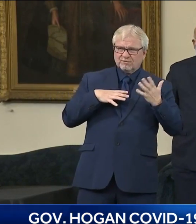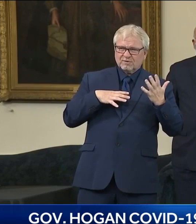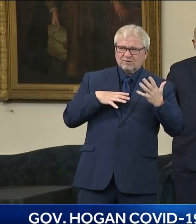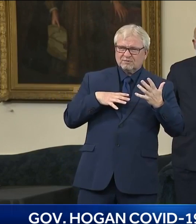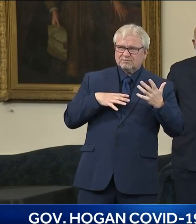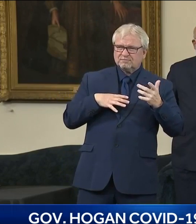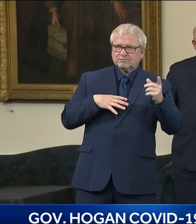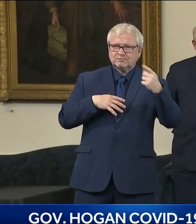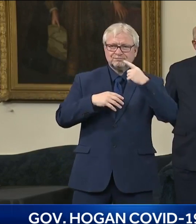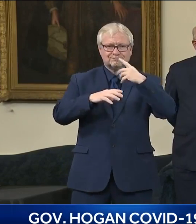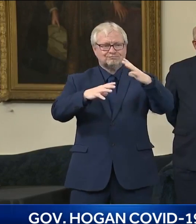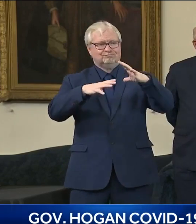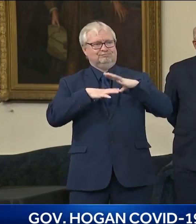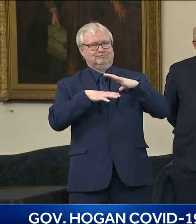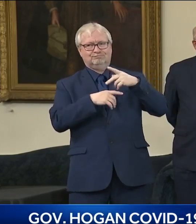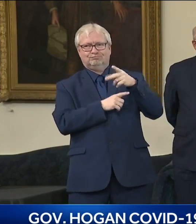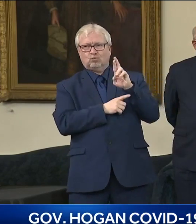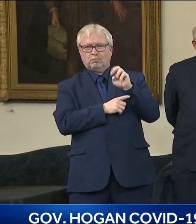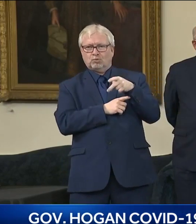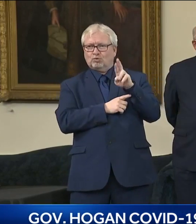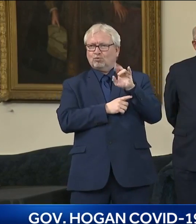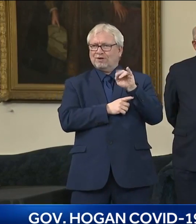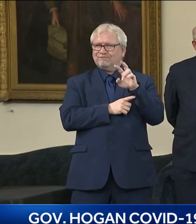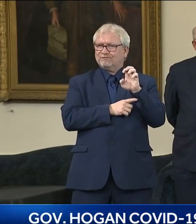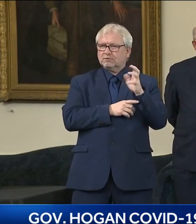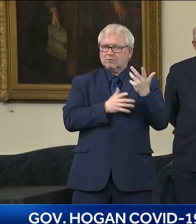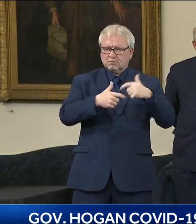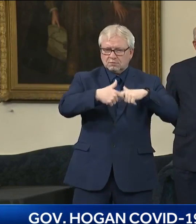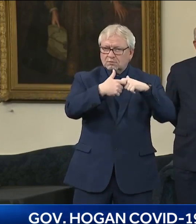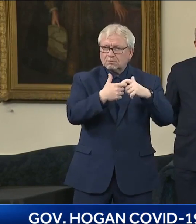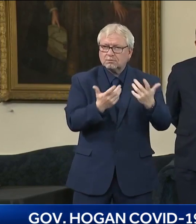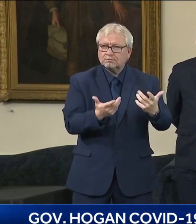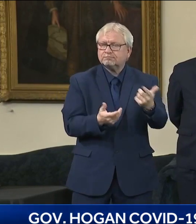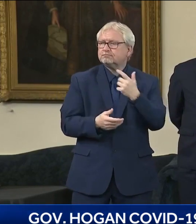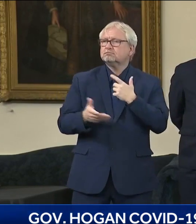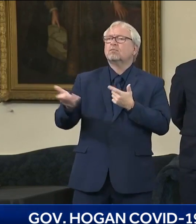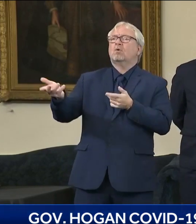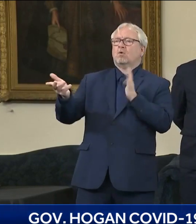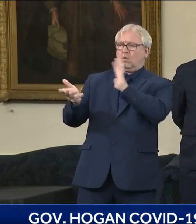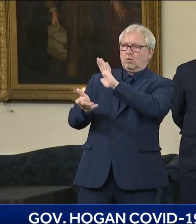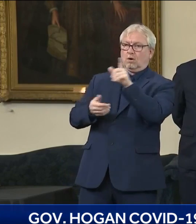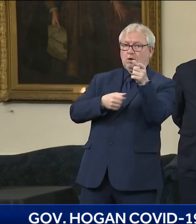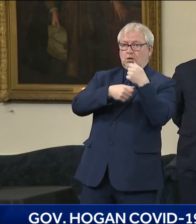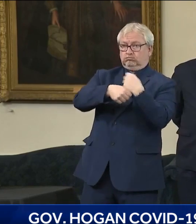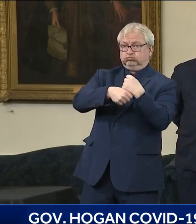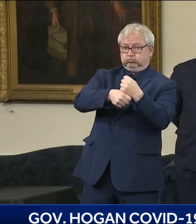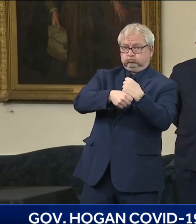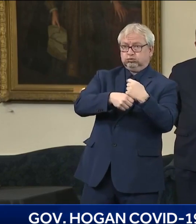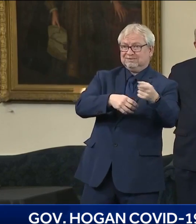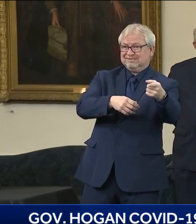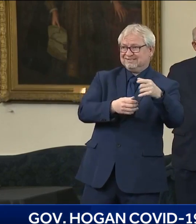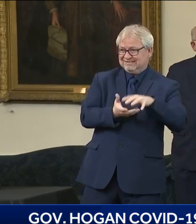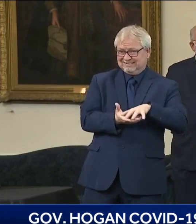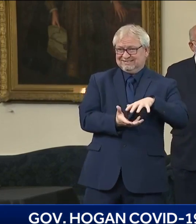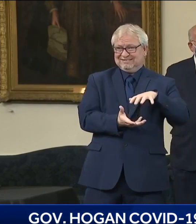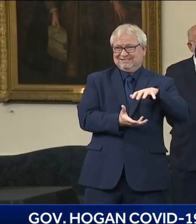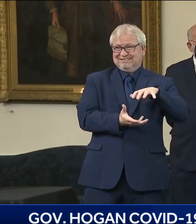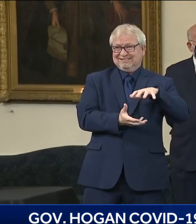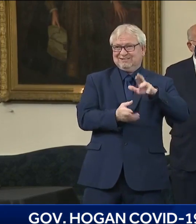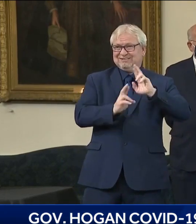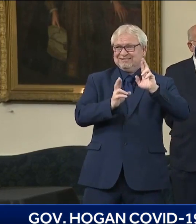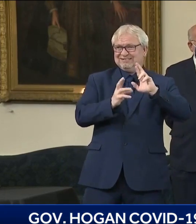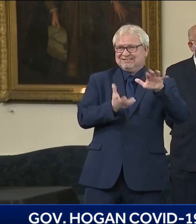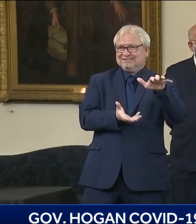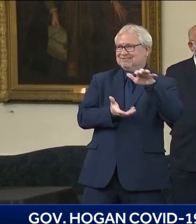there's not a whole lot of detail. It's simply that it takes a while to ramp up production because we were so desperately in need of vaccines. They simply